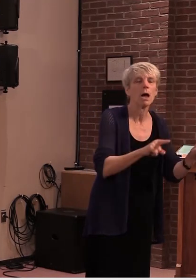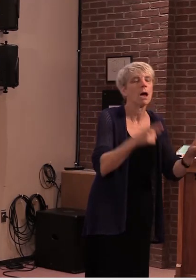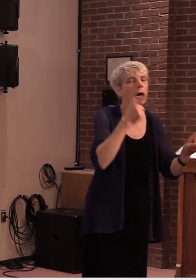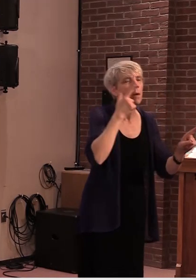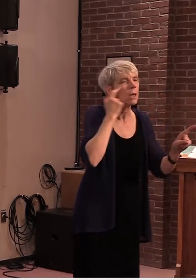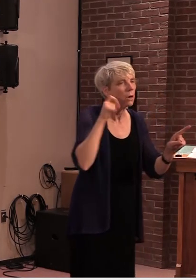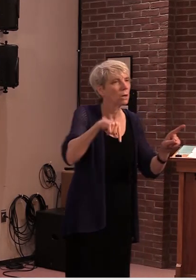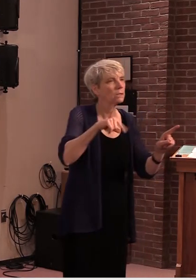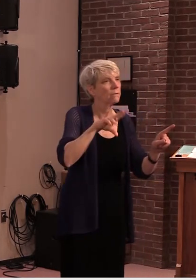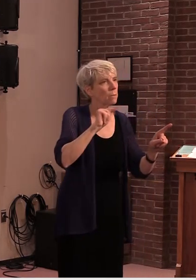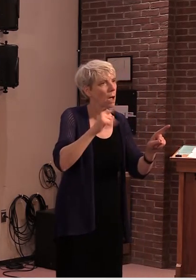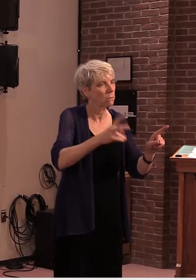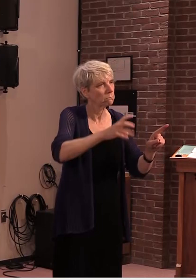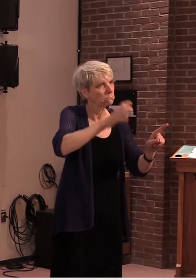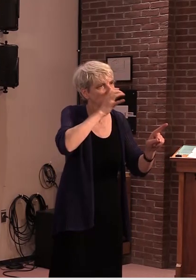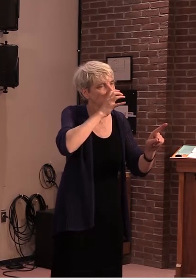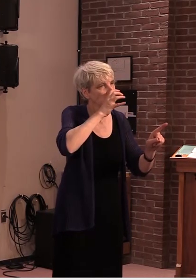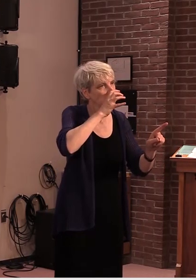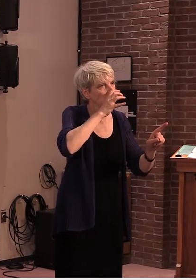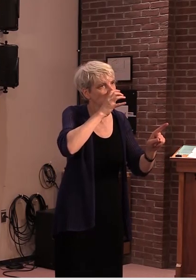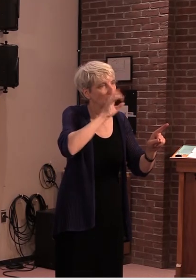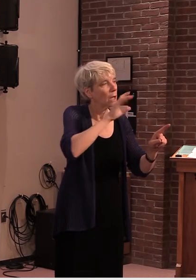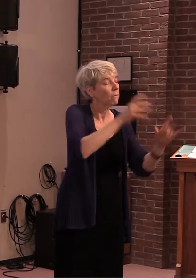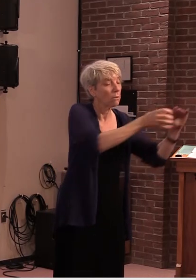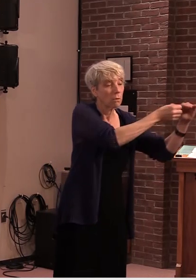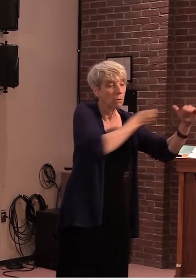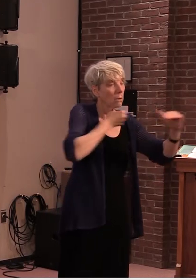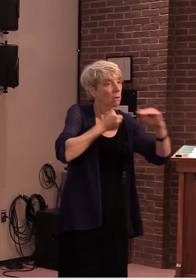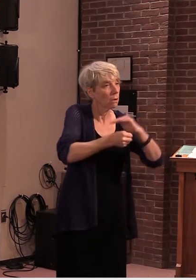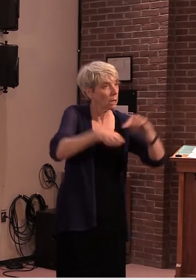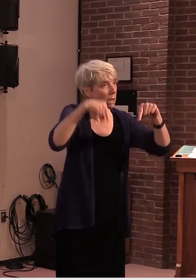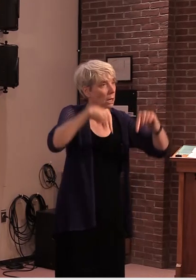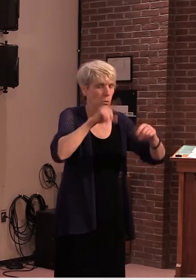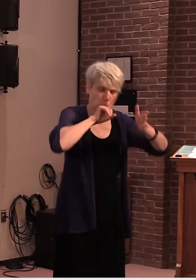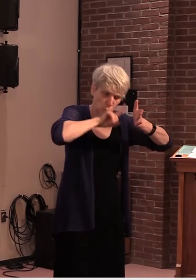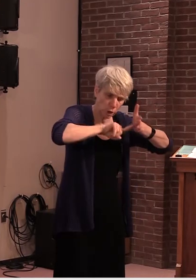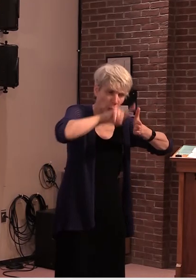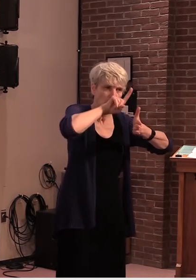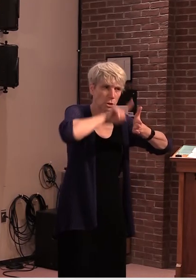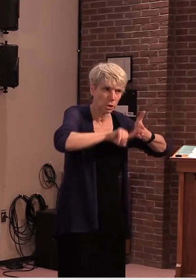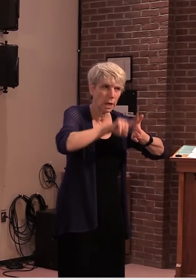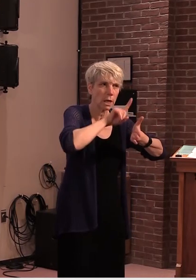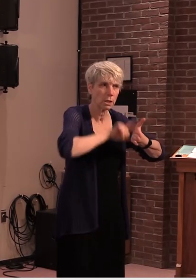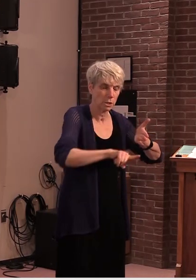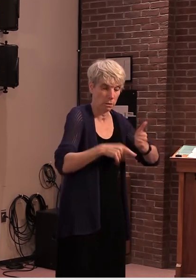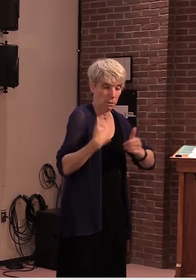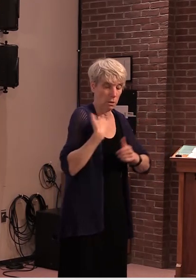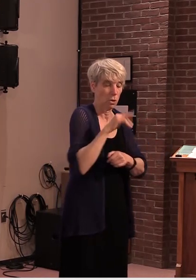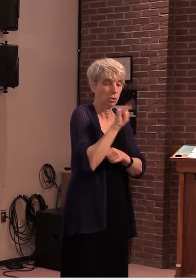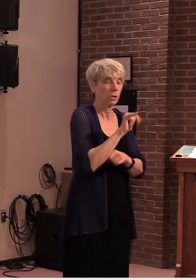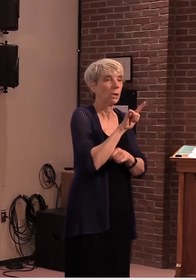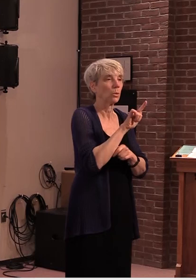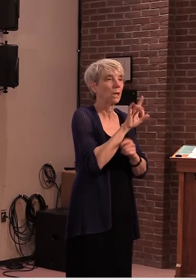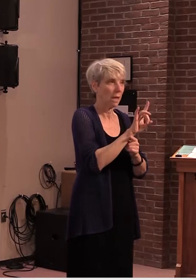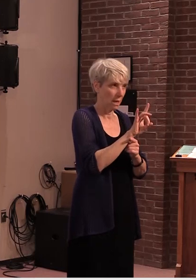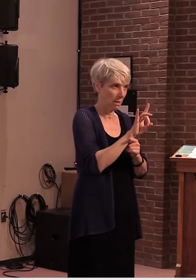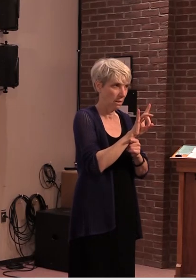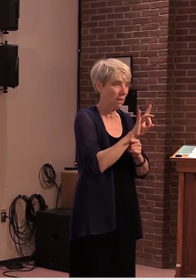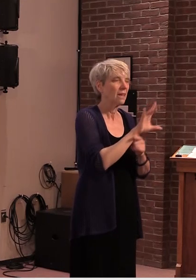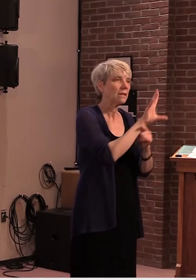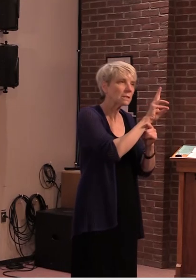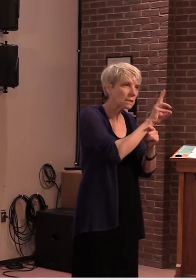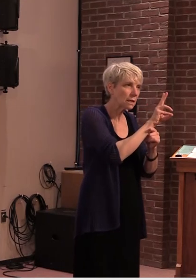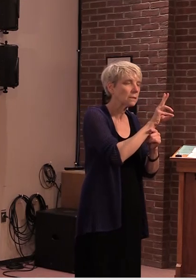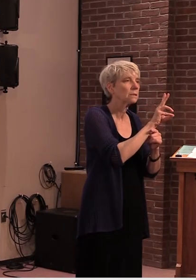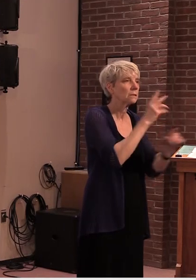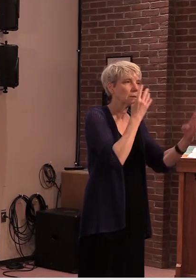at tallahatchee on july 28th six inmates from mississippi arrived at the marvel valley correctional facility